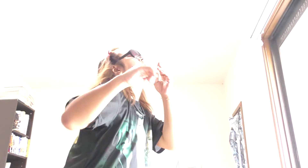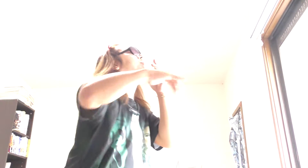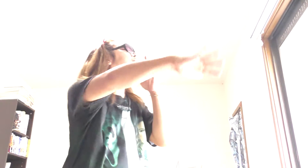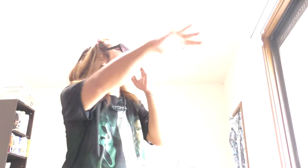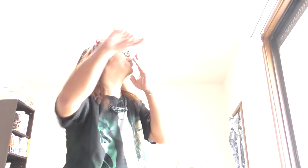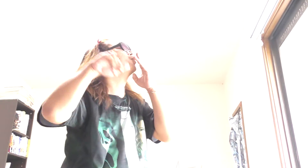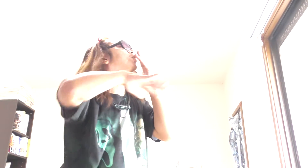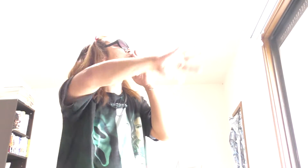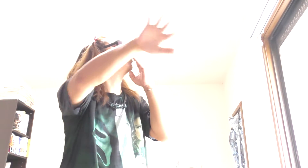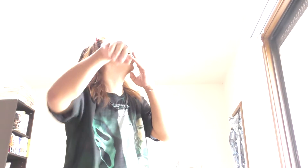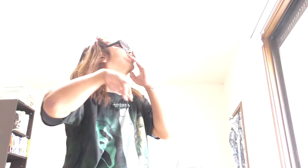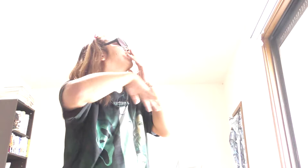special.